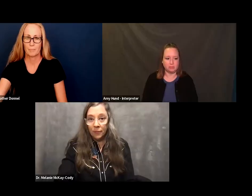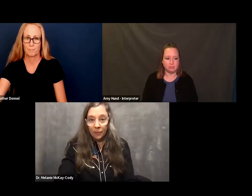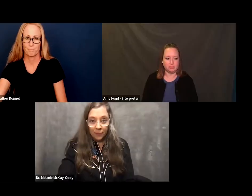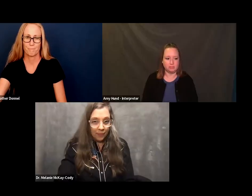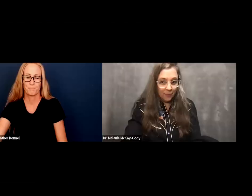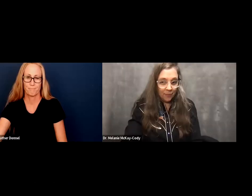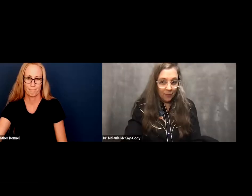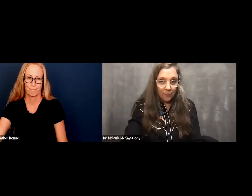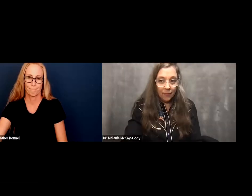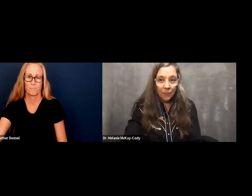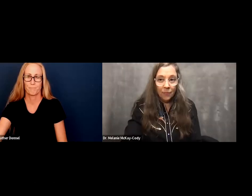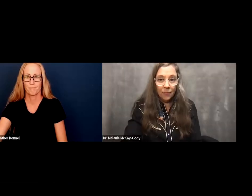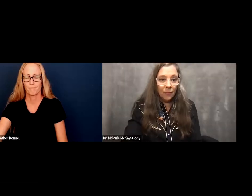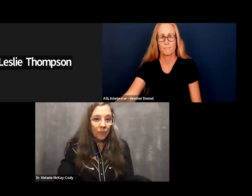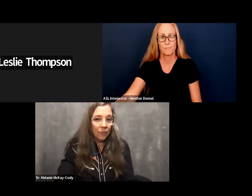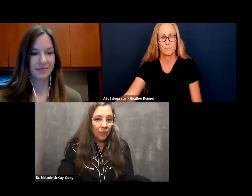good.